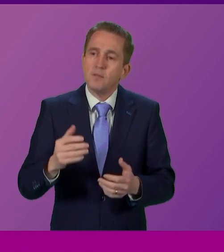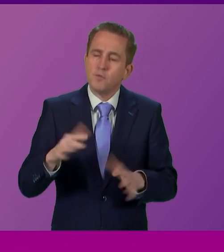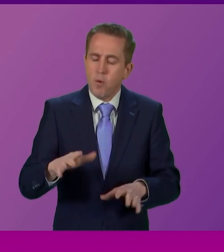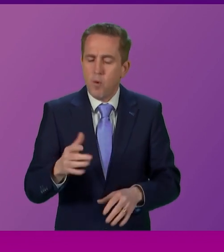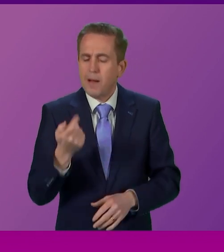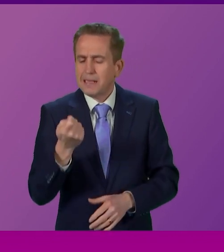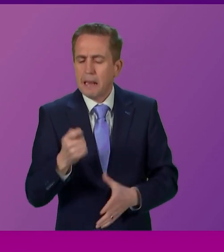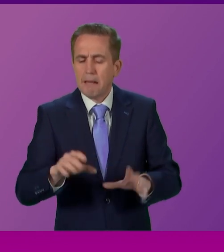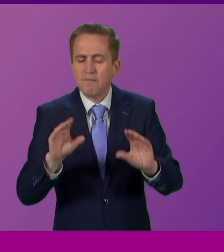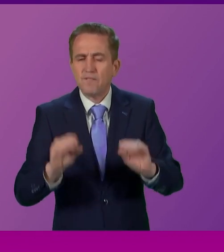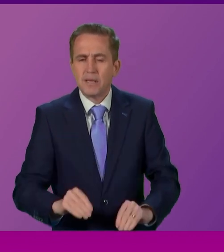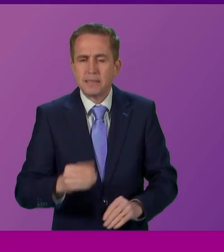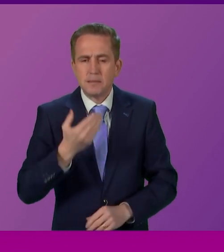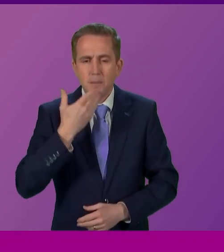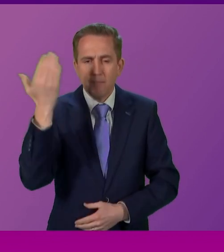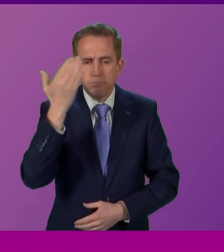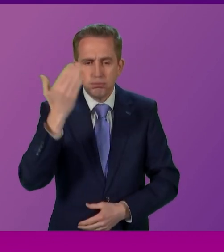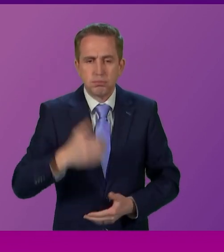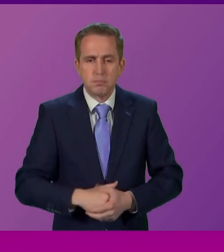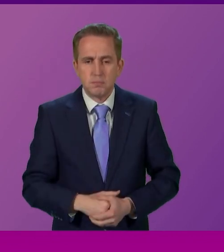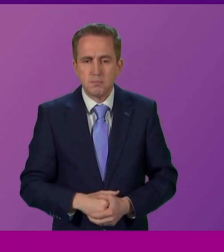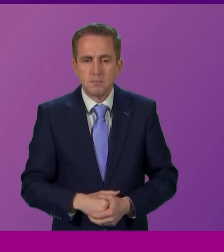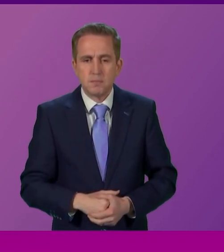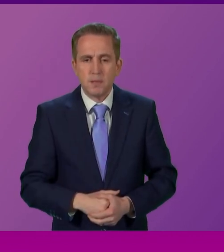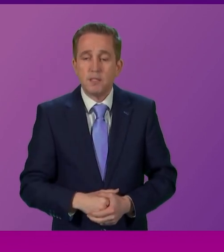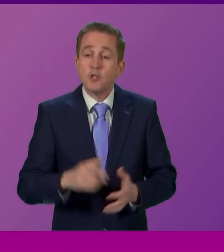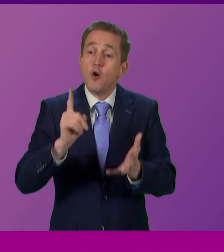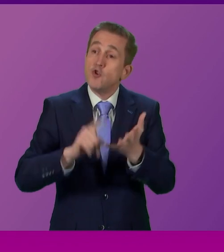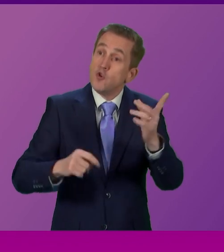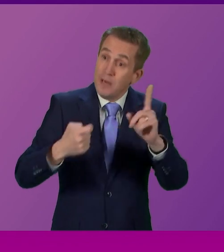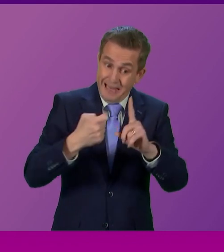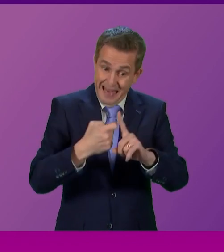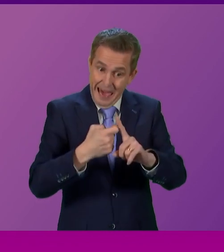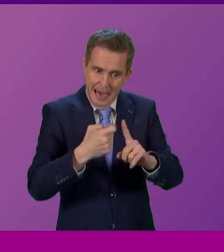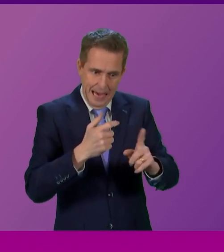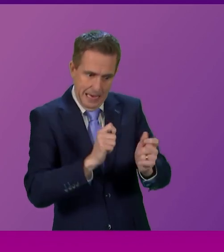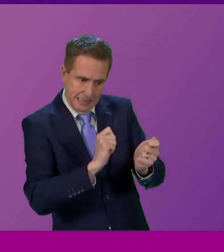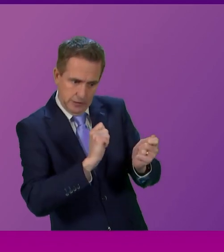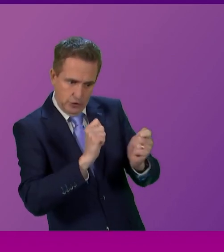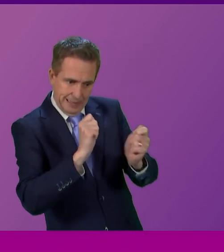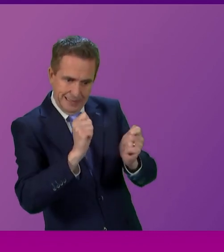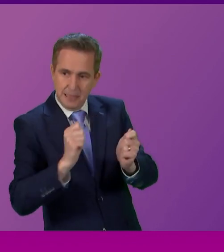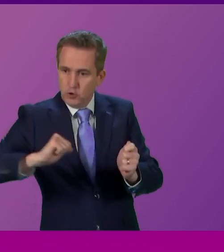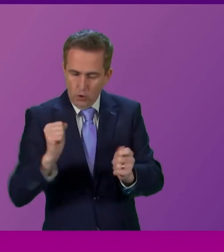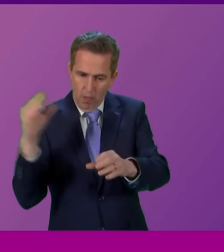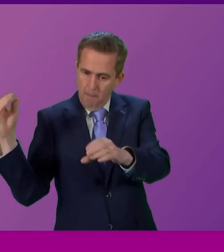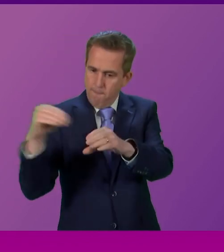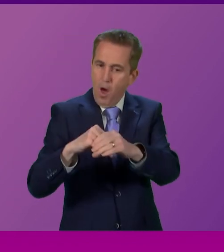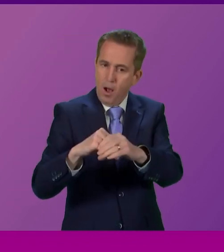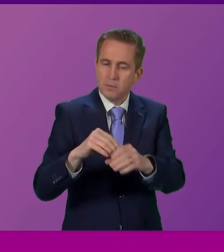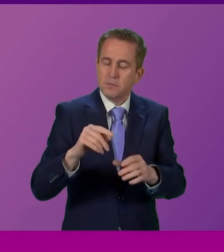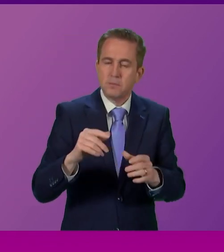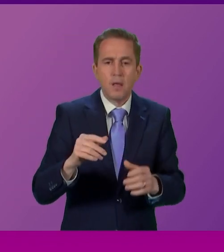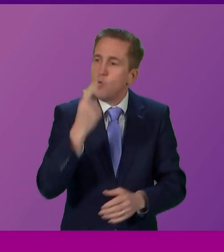close, as I am now in my final seconds. Changing our UK and changing Scotland within it, that is the change that this party